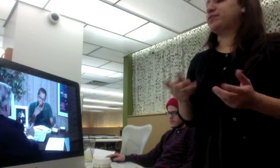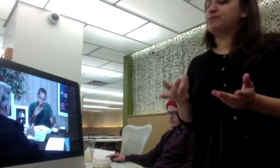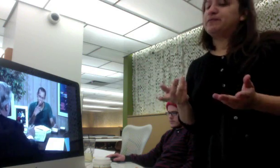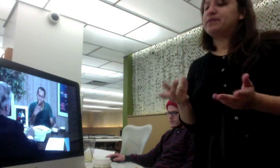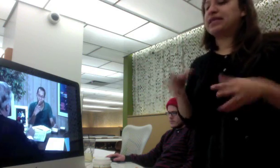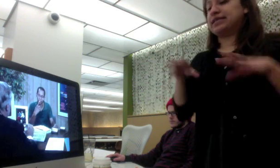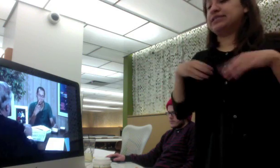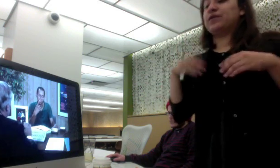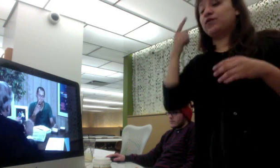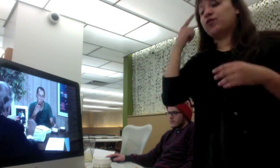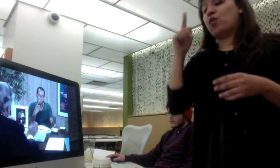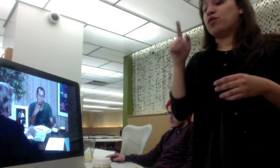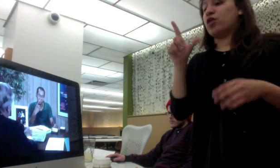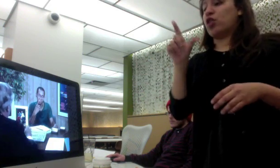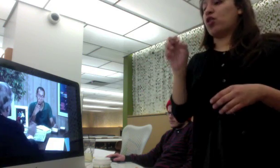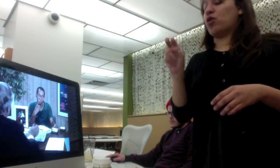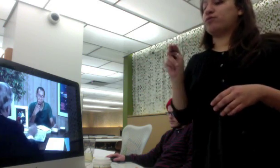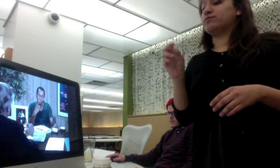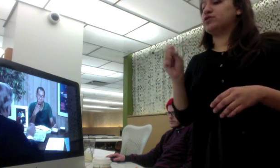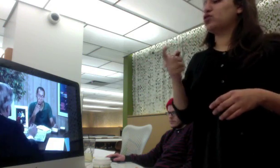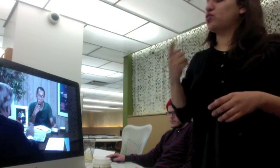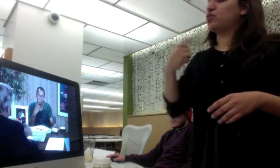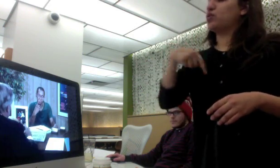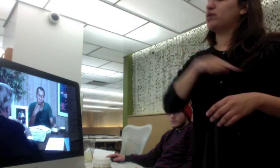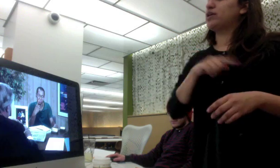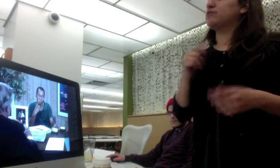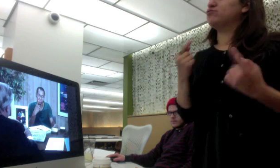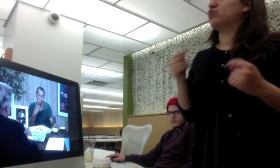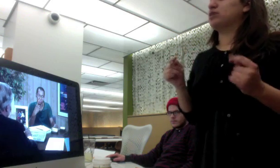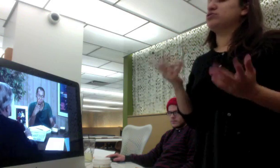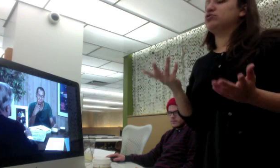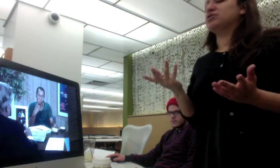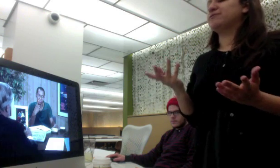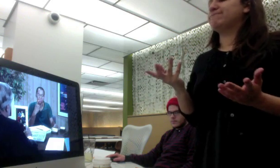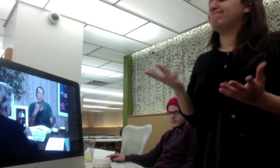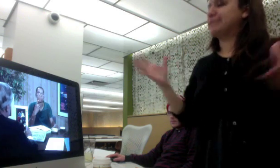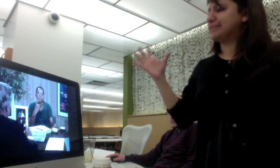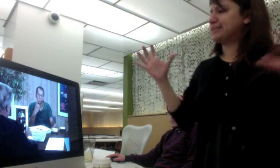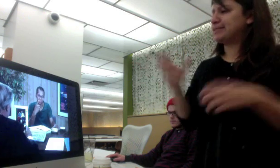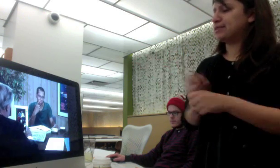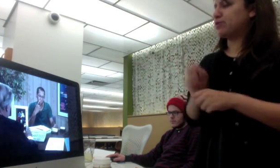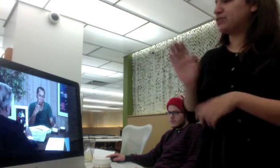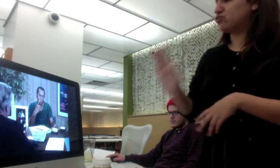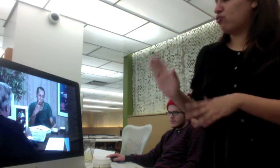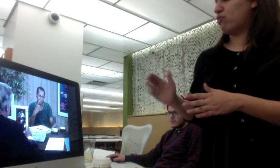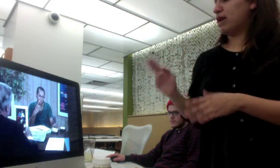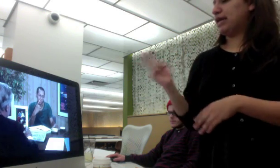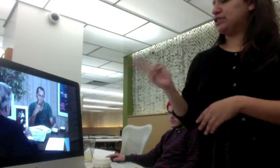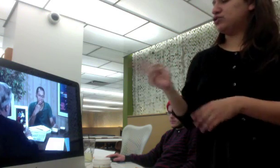So what we're trying to do is get an overall picture of you so we can show the seller.